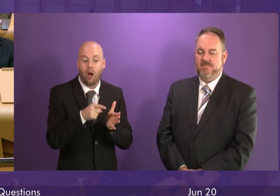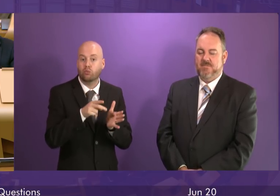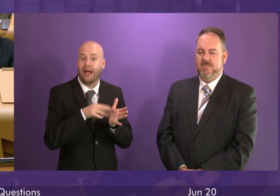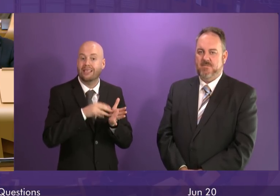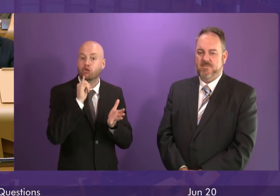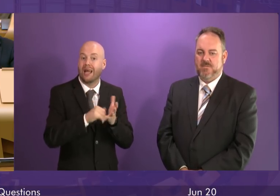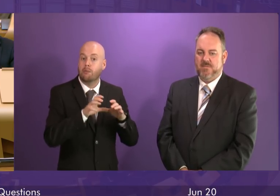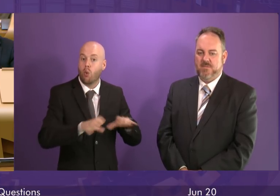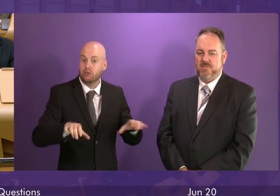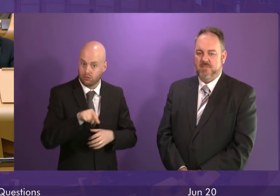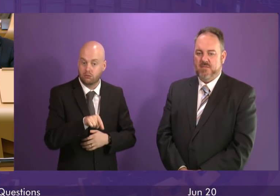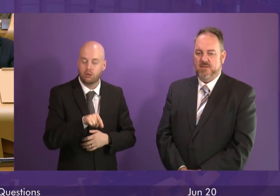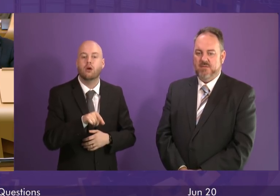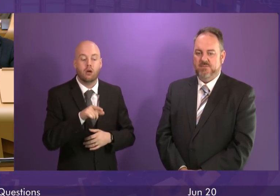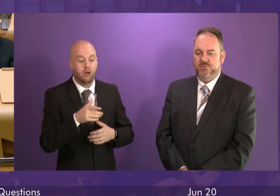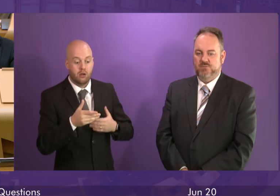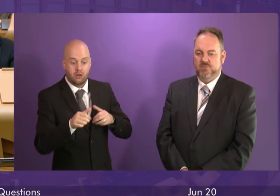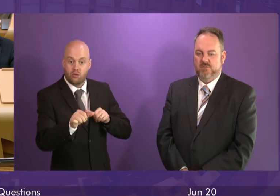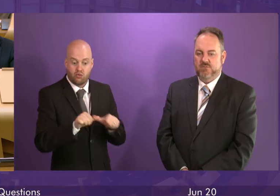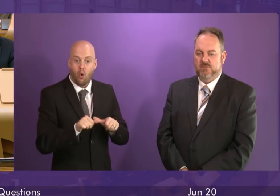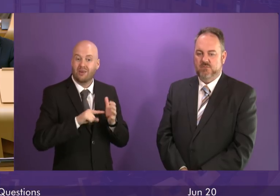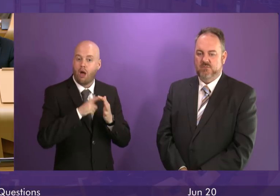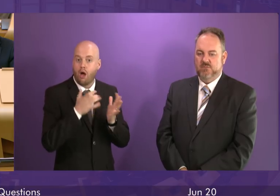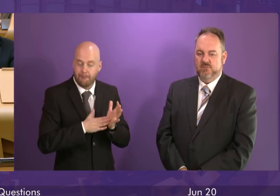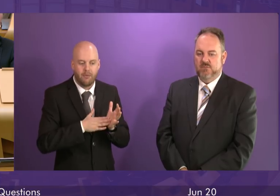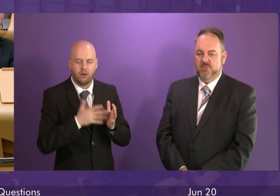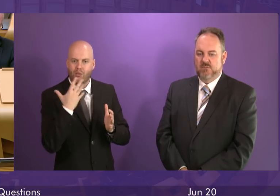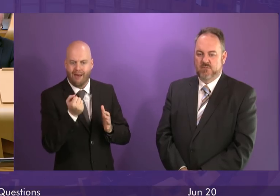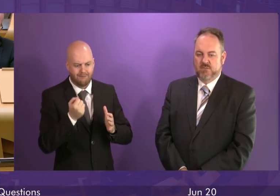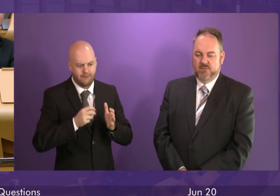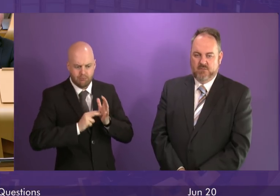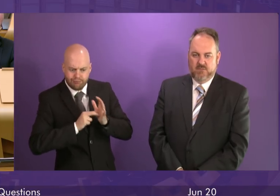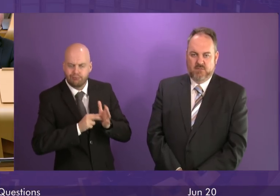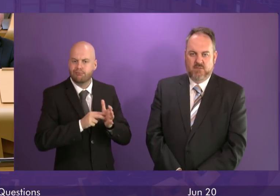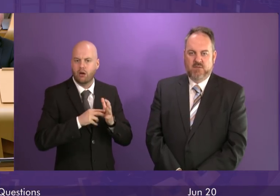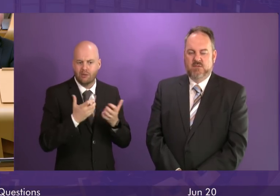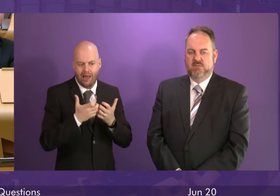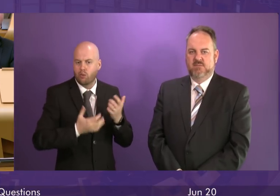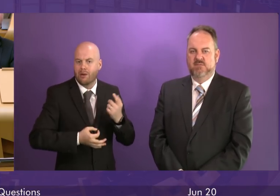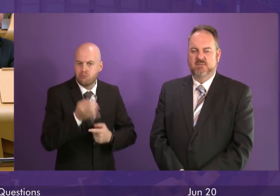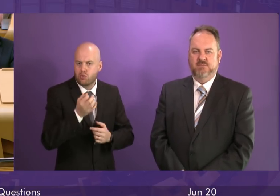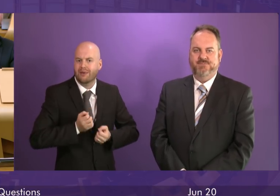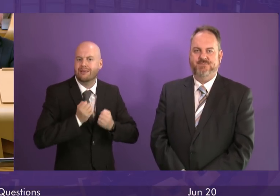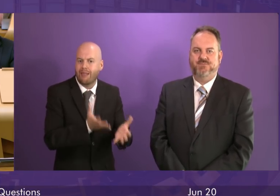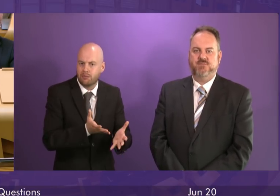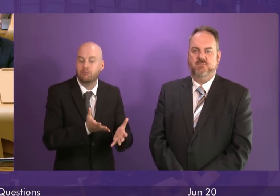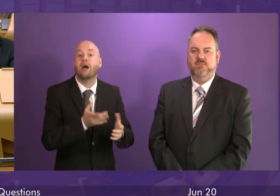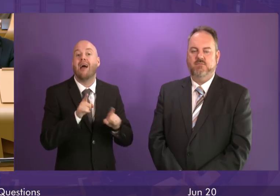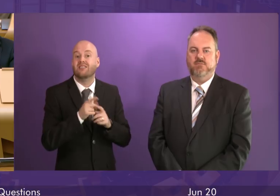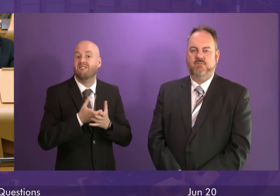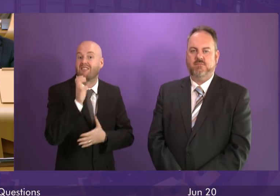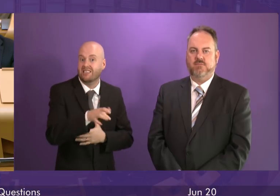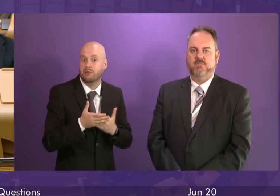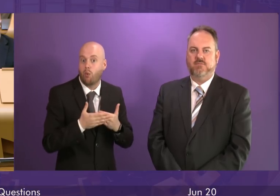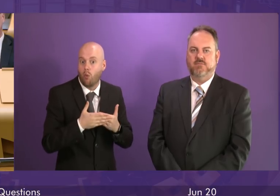medium-term financial framework for health and social care sets out the approach that we are taking, both to further increase investment and deliver sustainable services across the